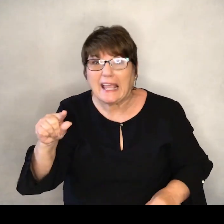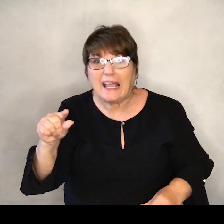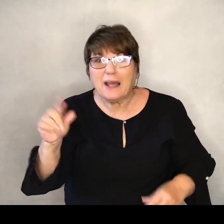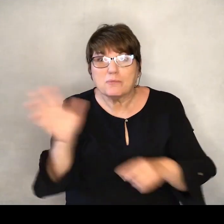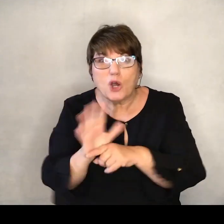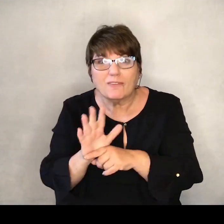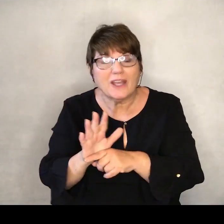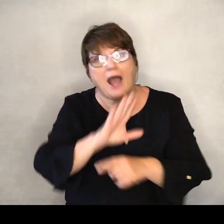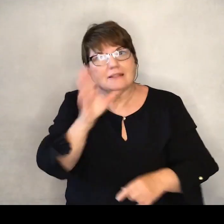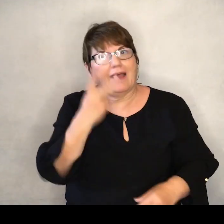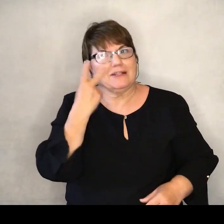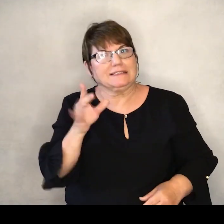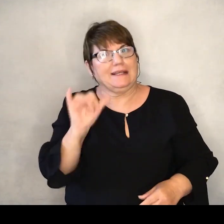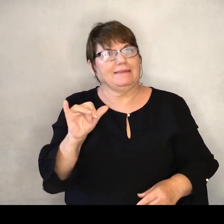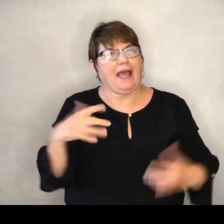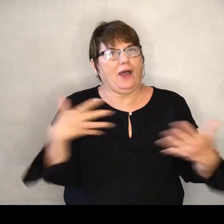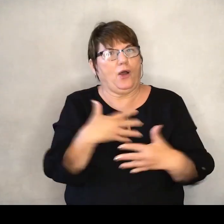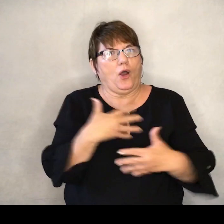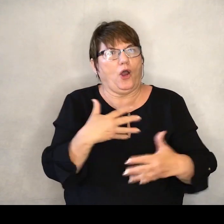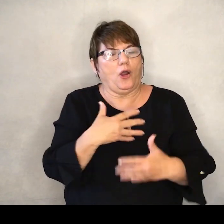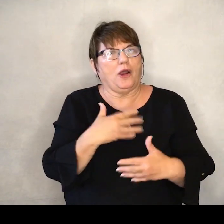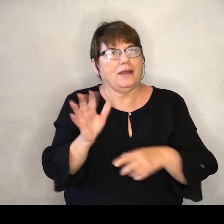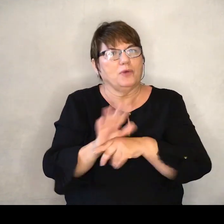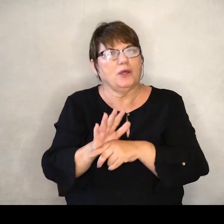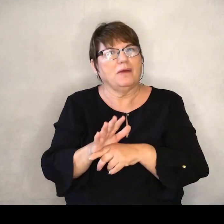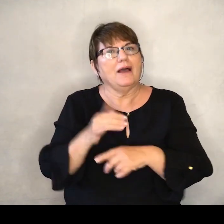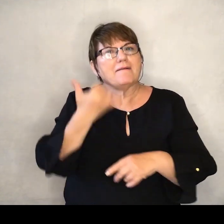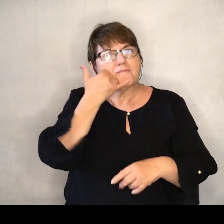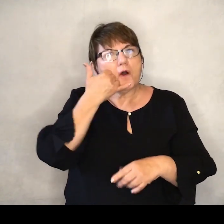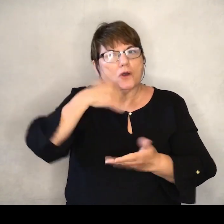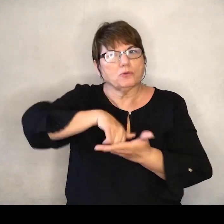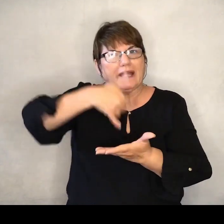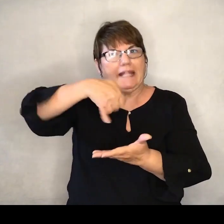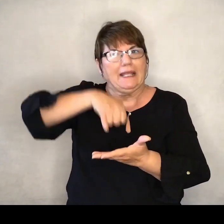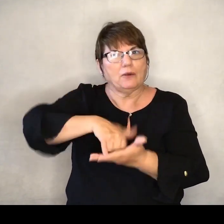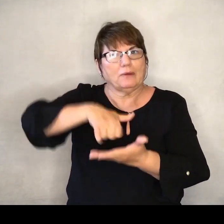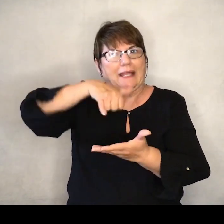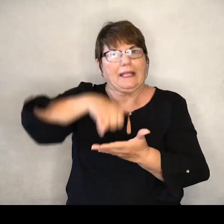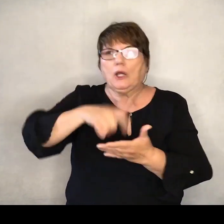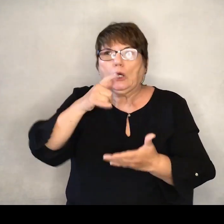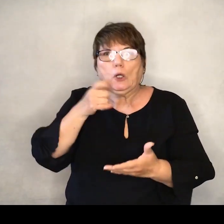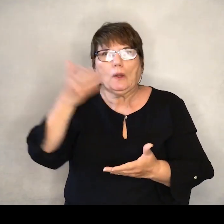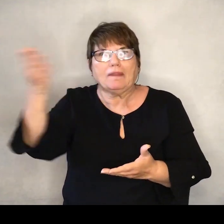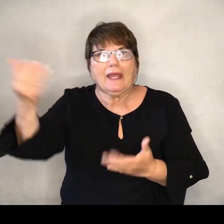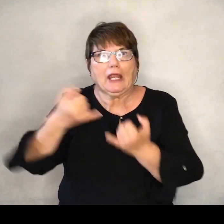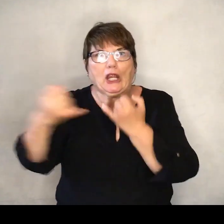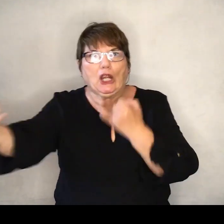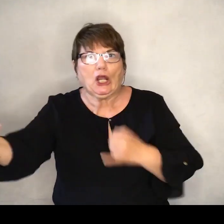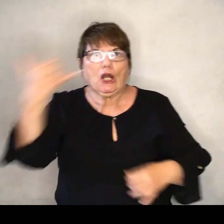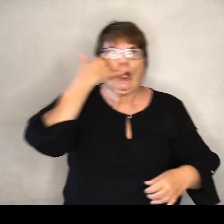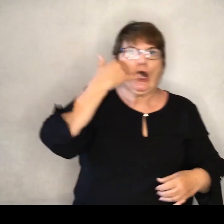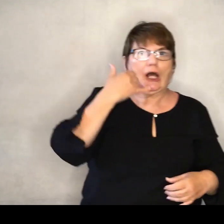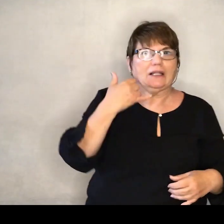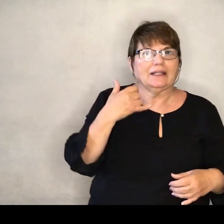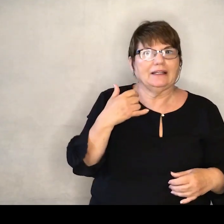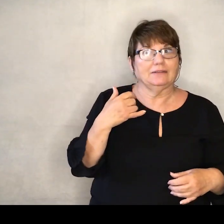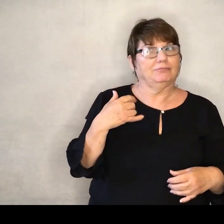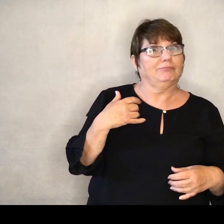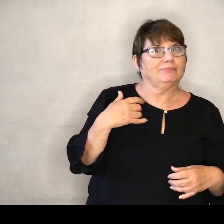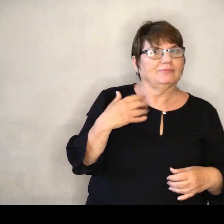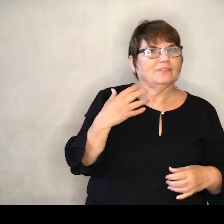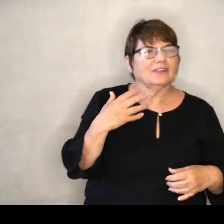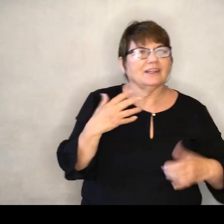I've never seen that before. But it involved the phone ringing and them not knowing who was on the other end. But supposing who was on the other end.